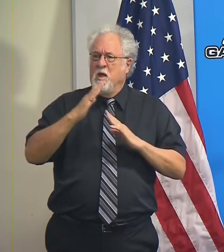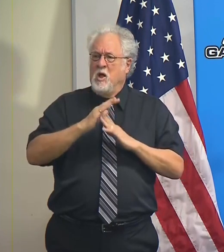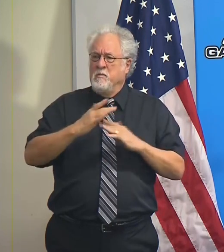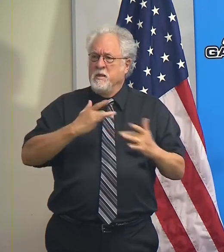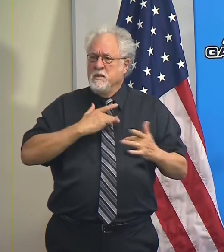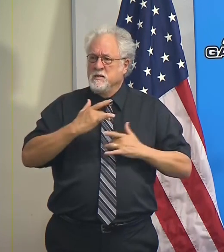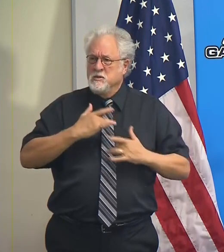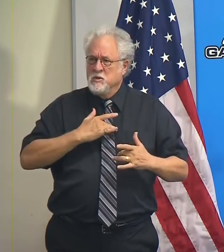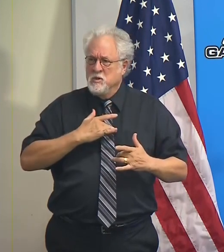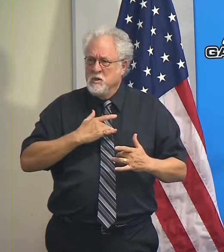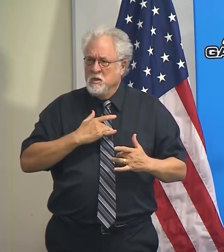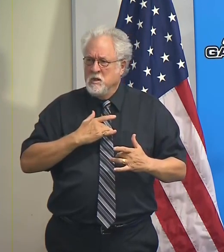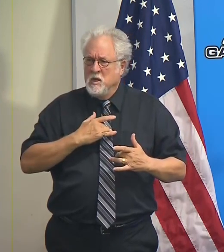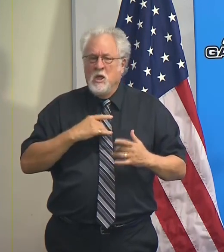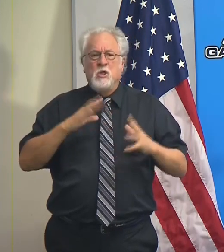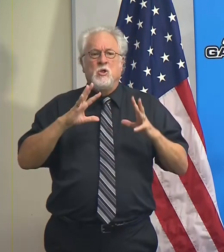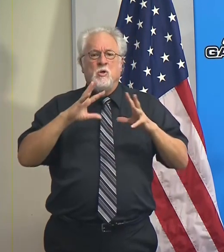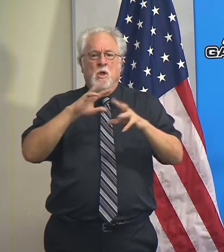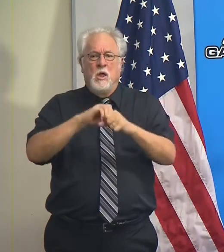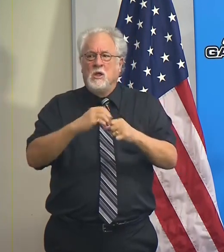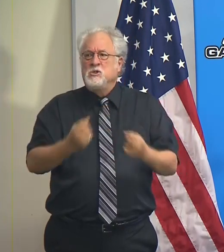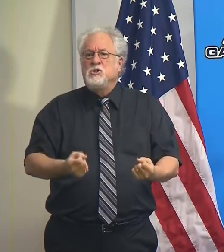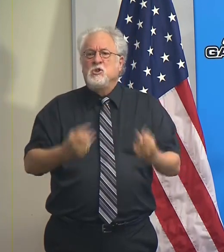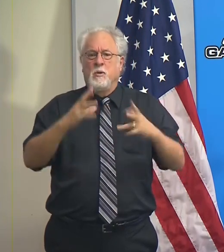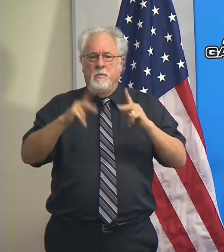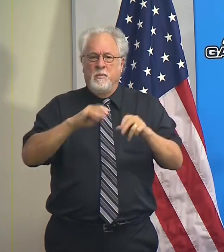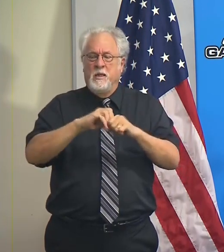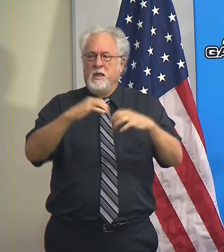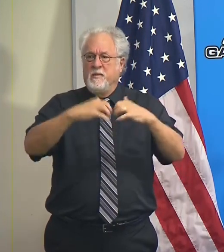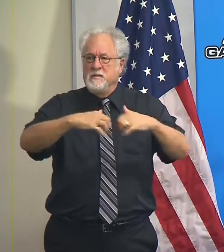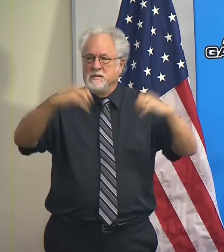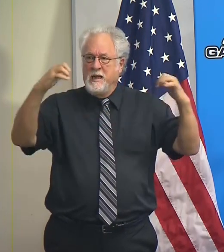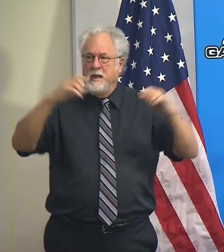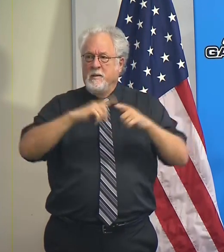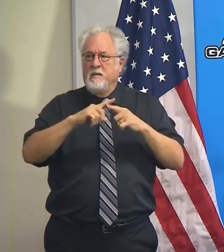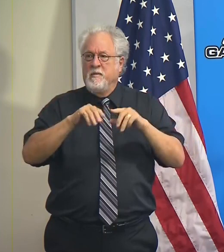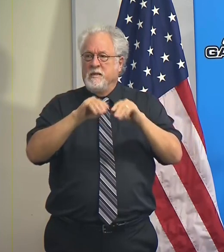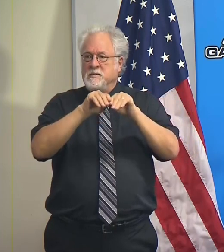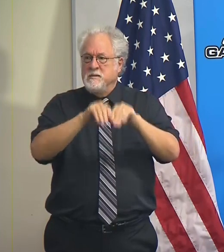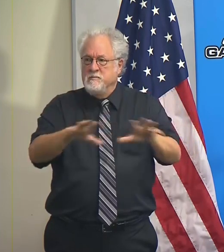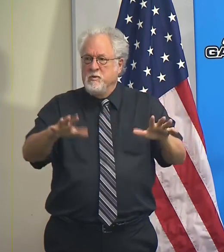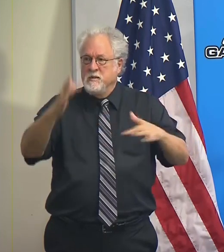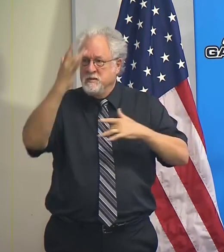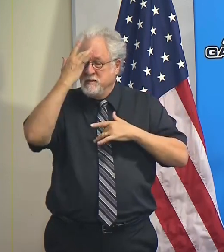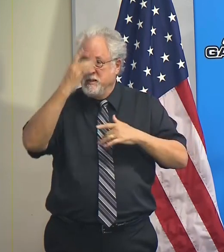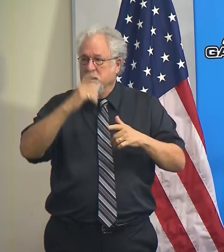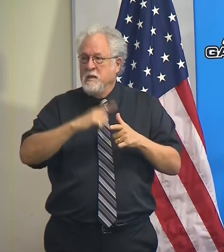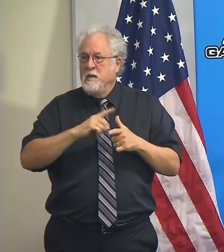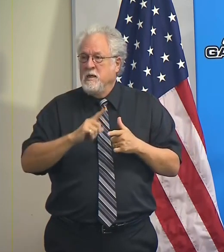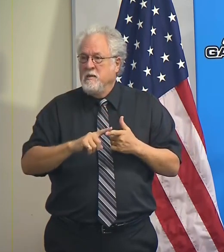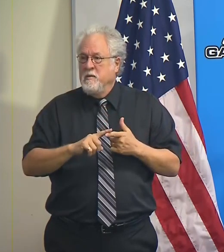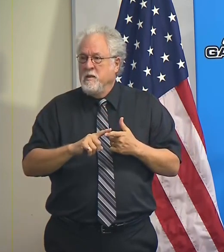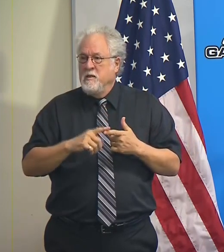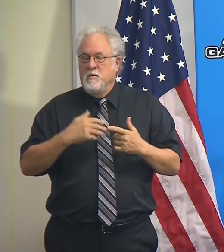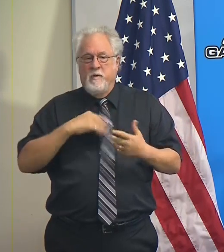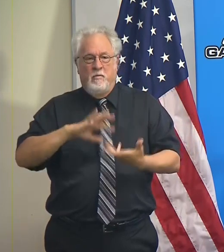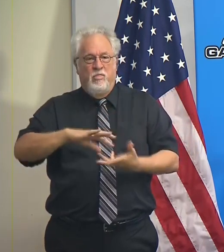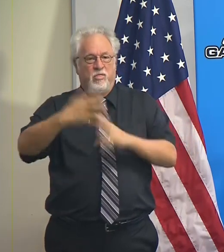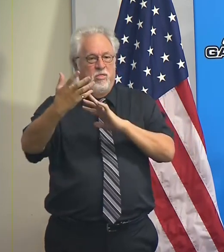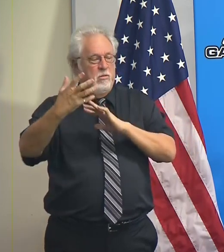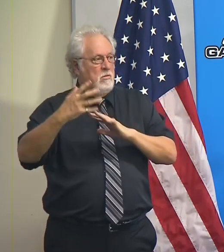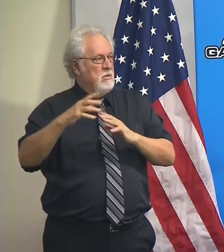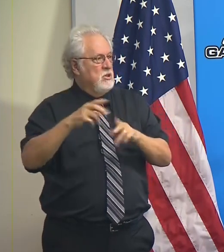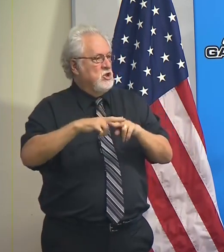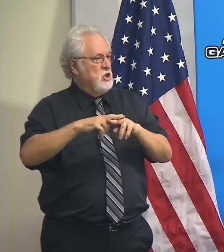be impacting many people. Yeah. have to kind of operate in an hour and you're watching you've had a big train wreck in terms